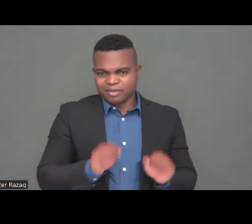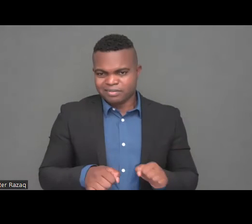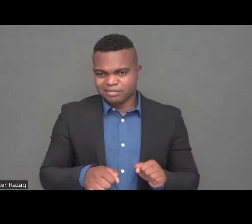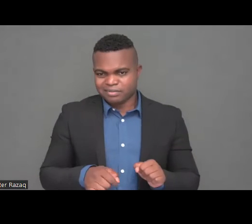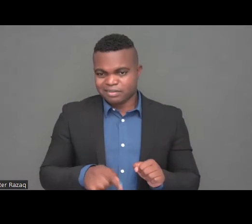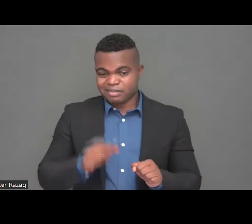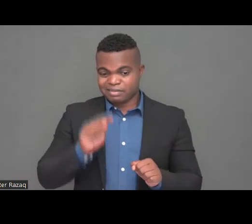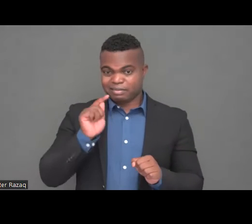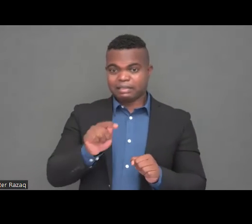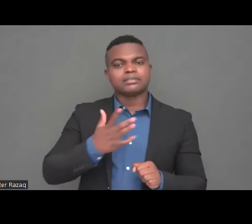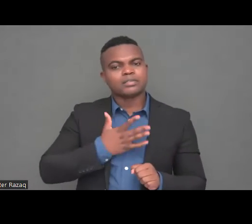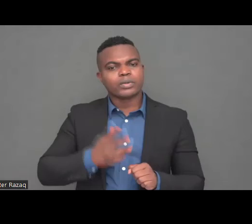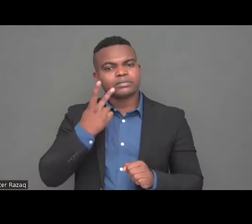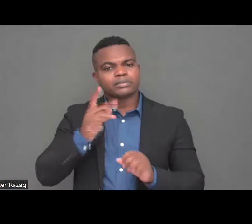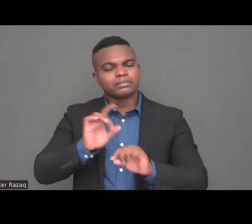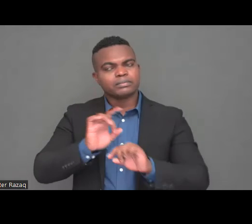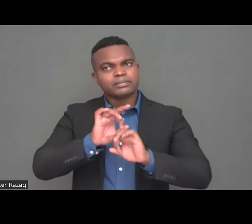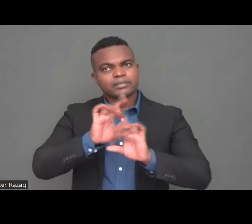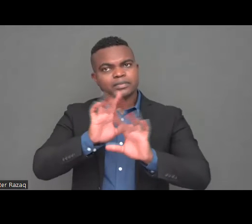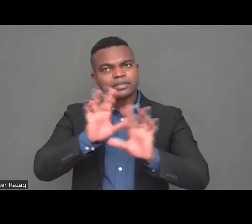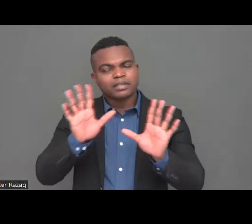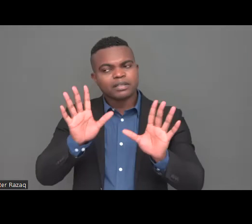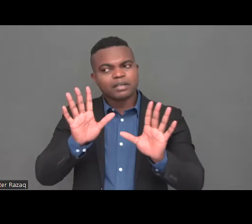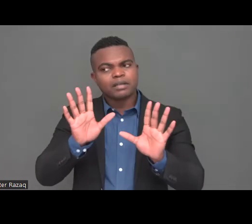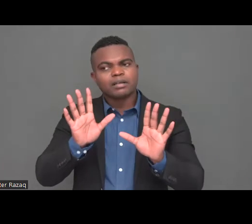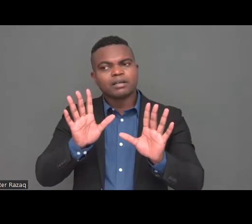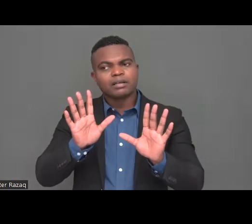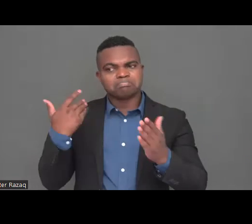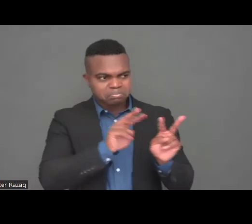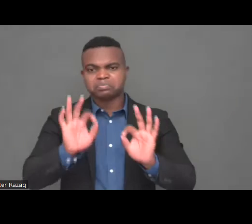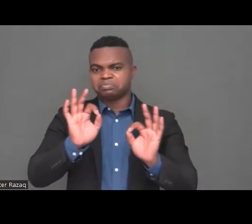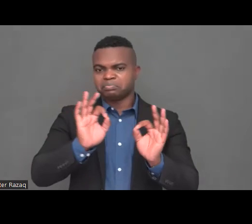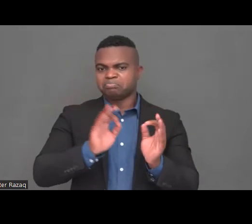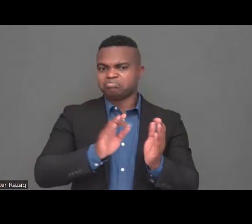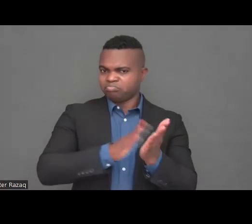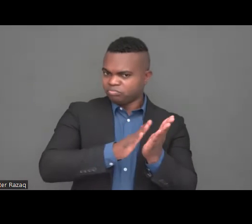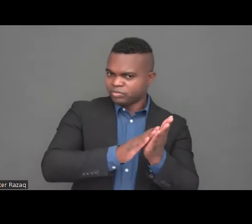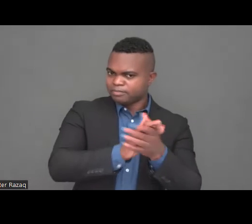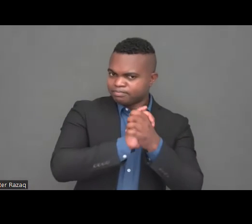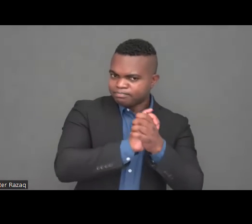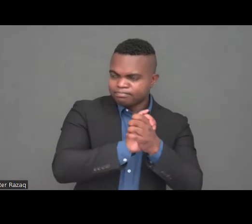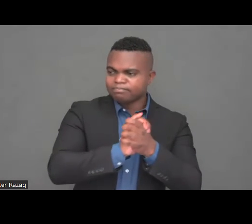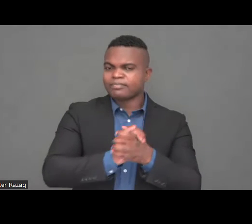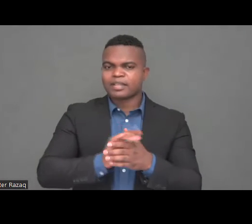resilience and knowledge and that the disability community has